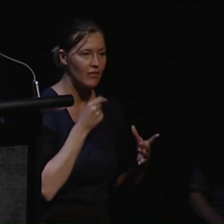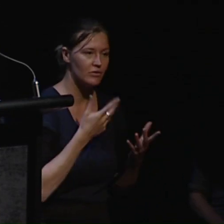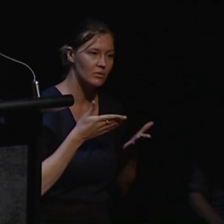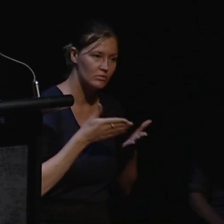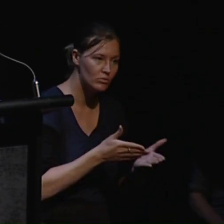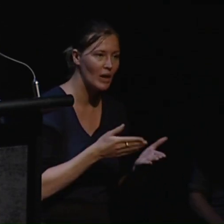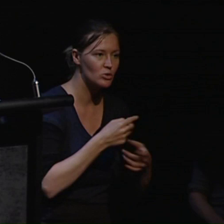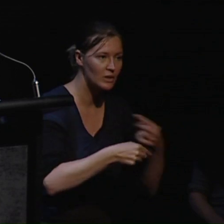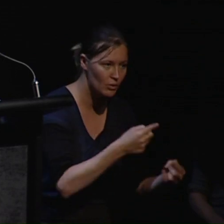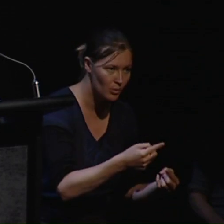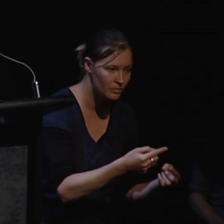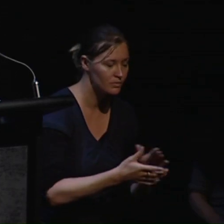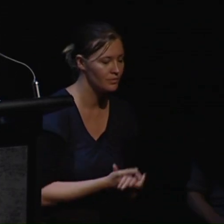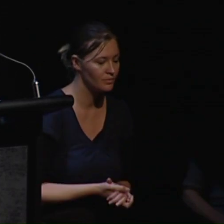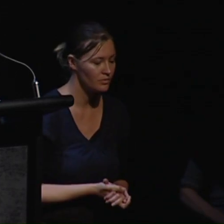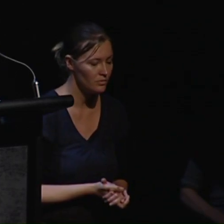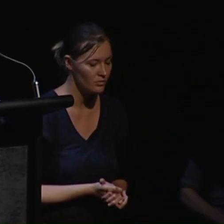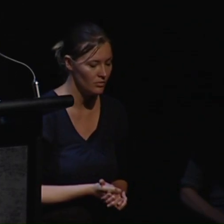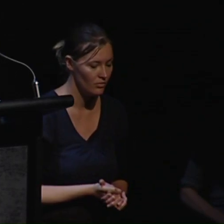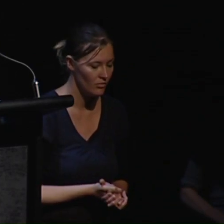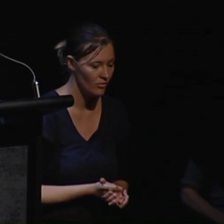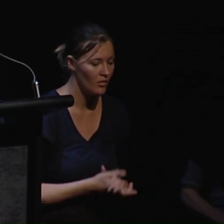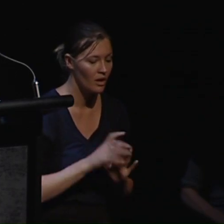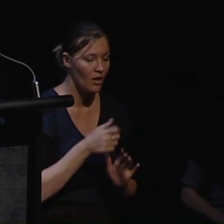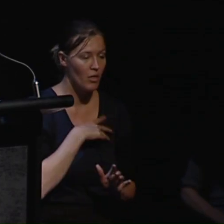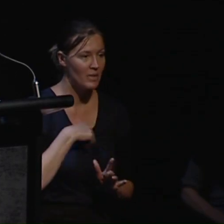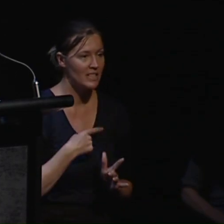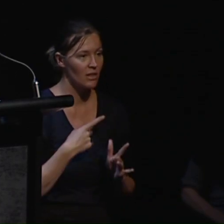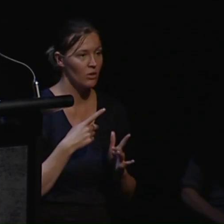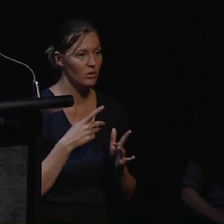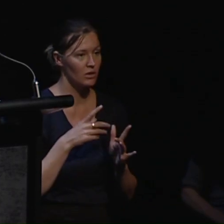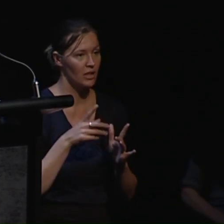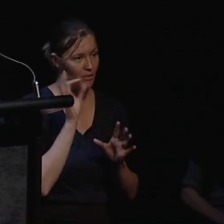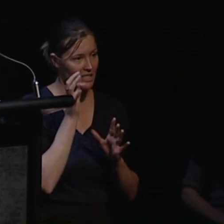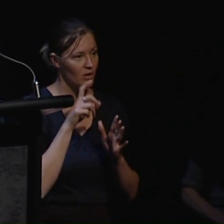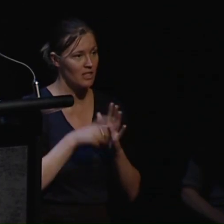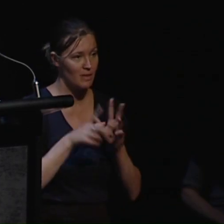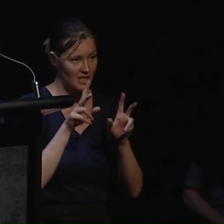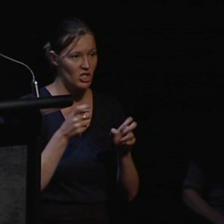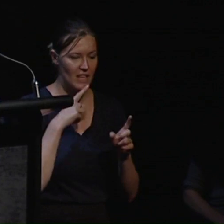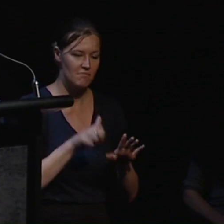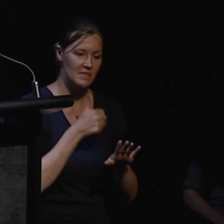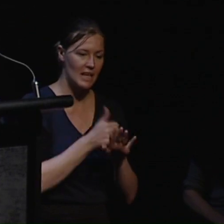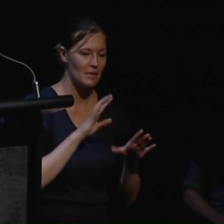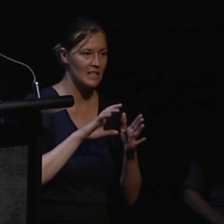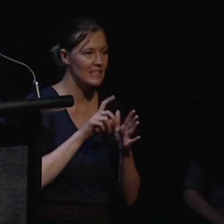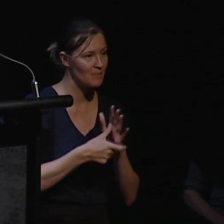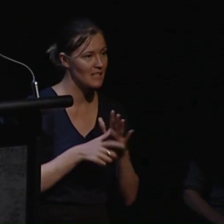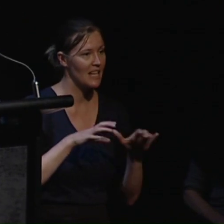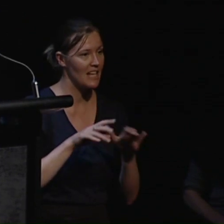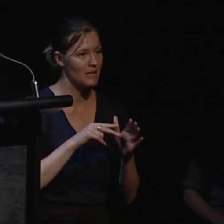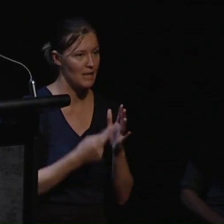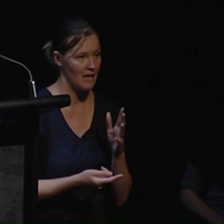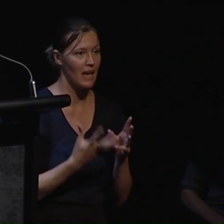in response to progress the Ministerial Committee on Disability Issues has laid out a disability action plan. Three